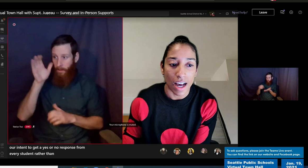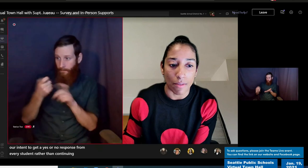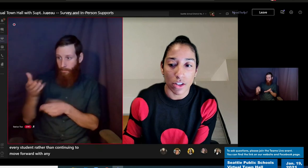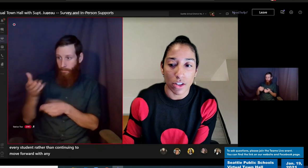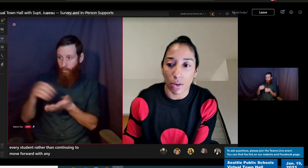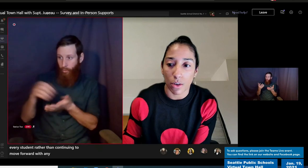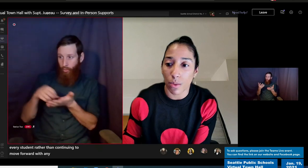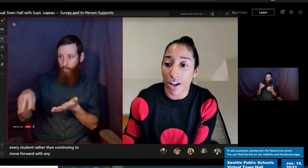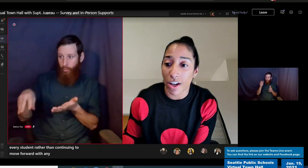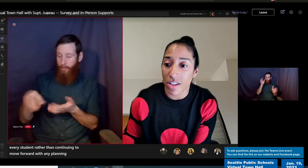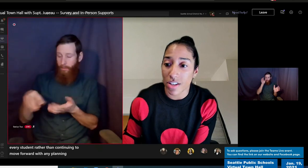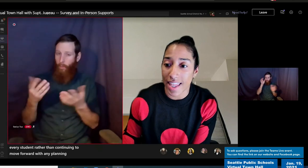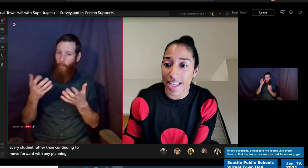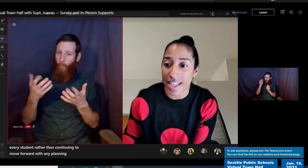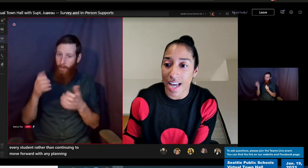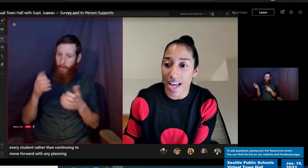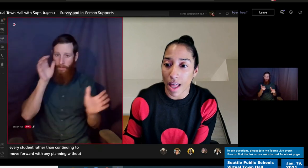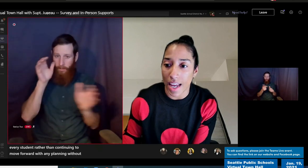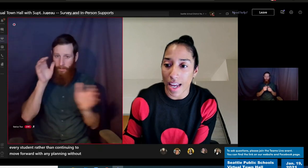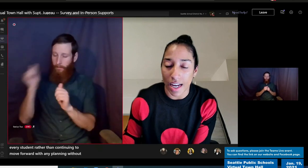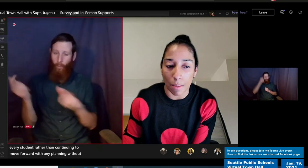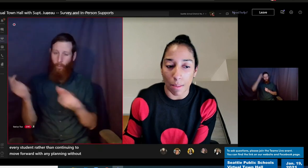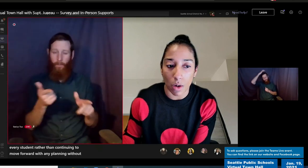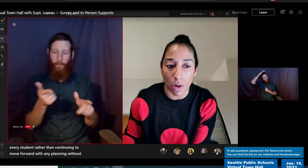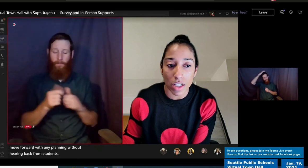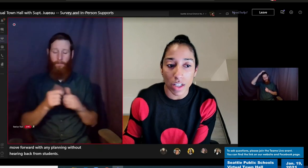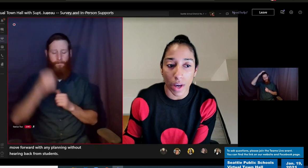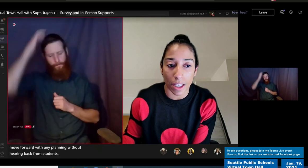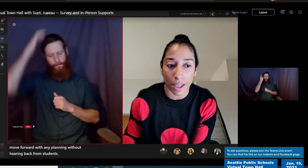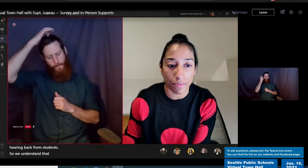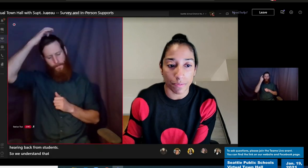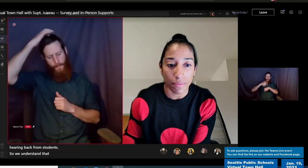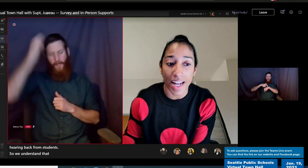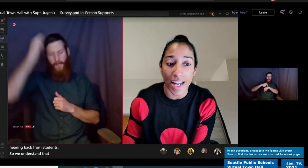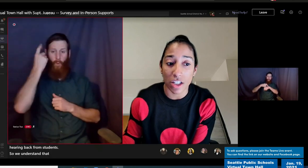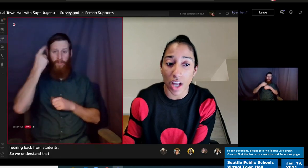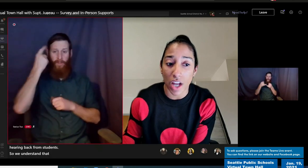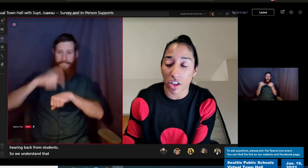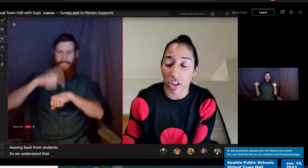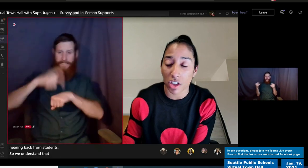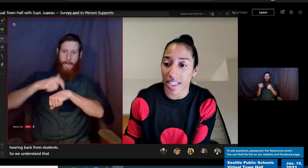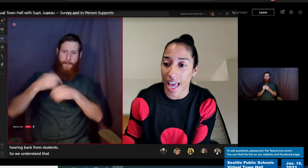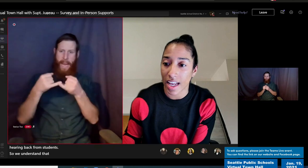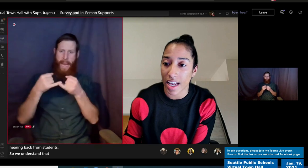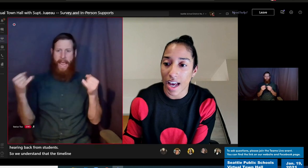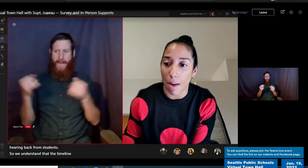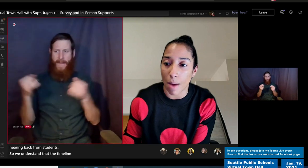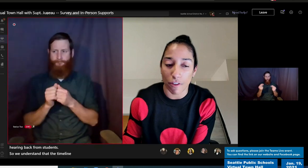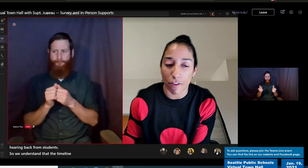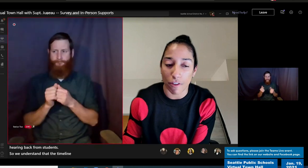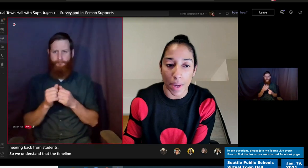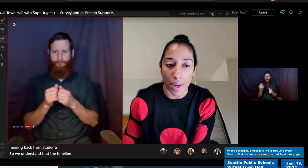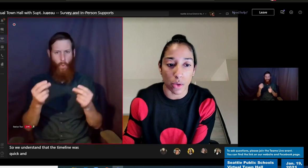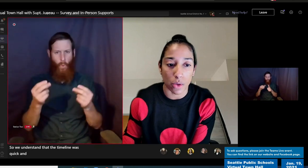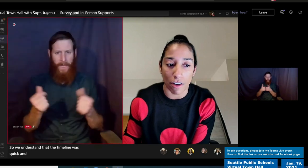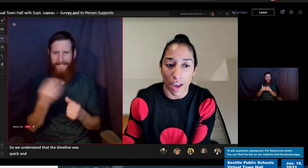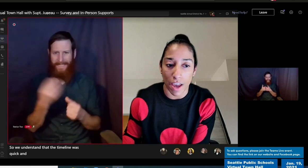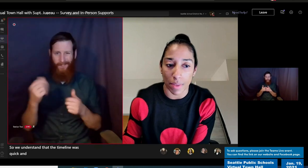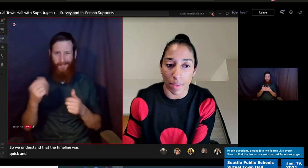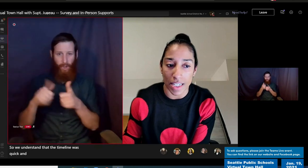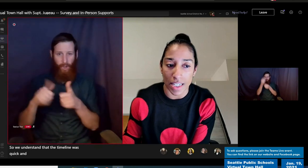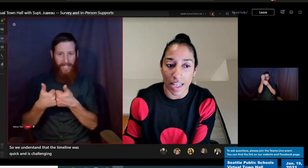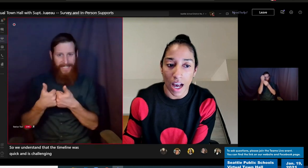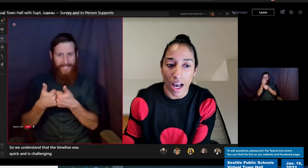So we understand that the timeline was quick and it is challenging to get information to all of our